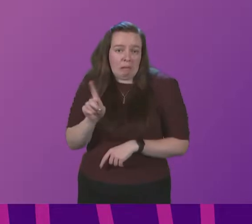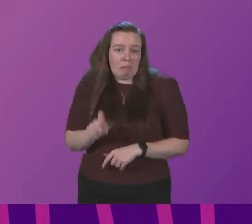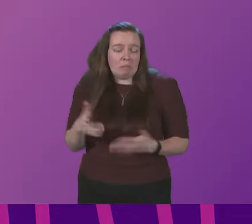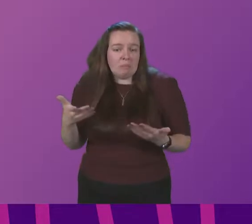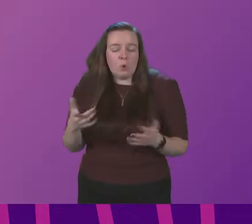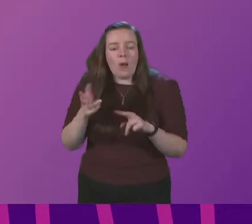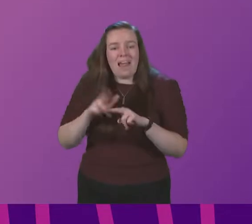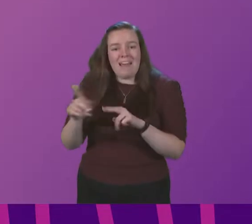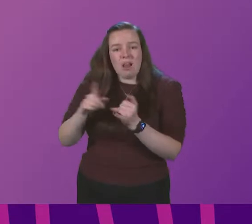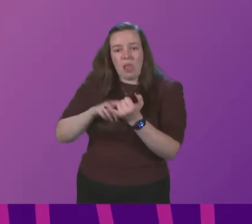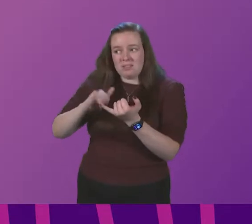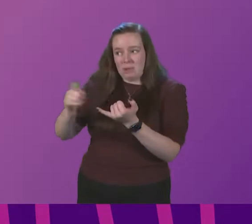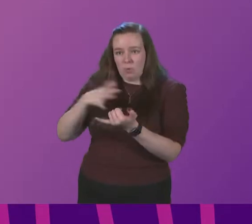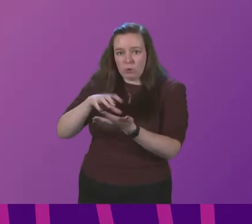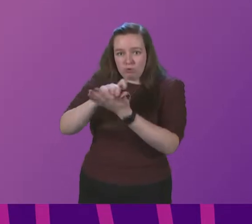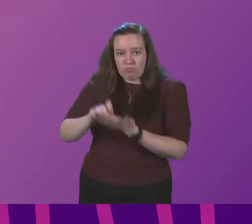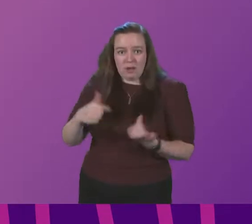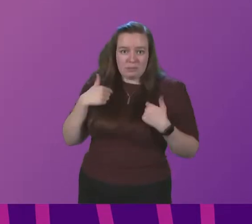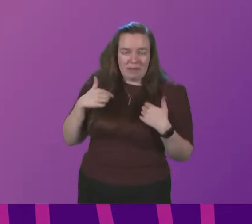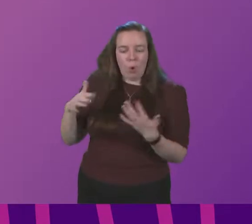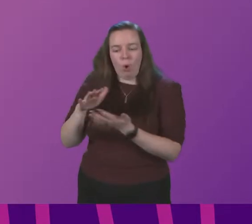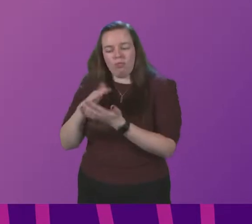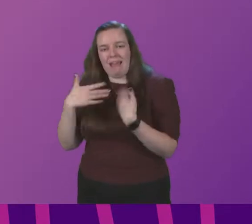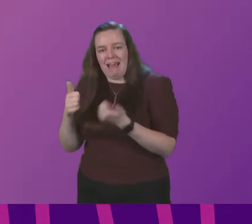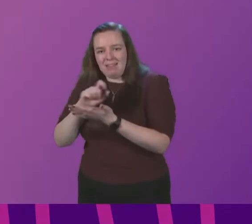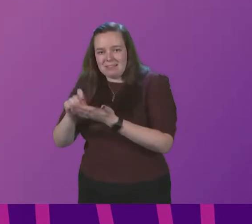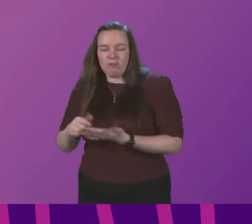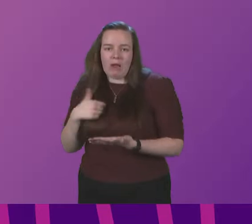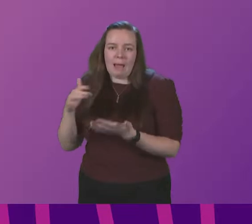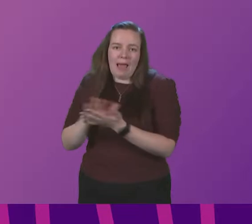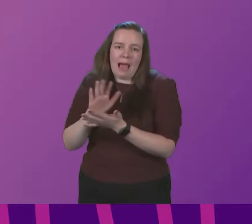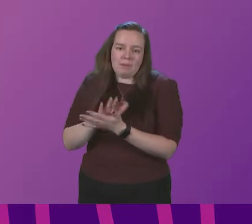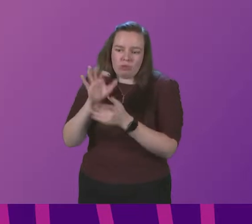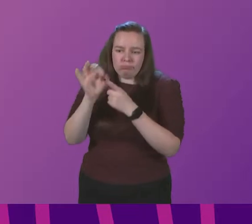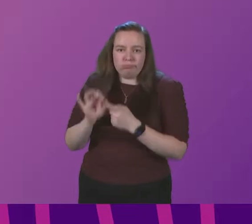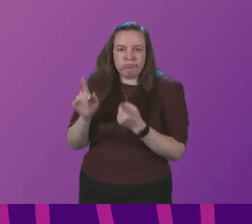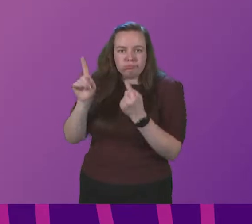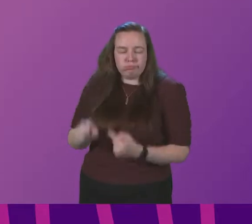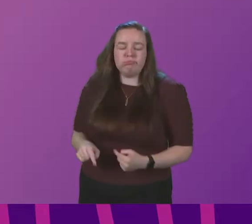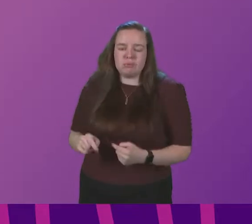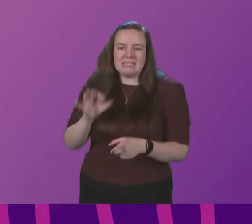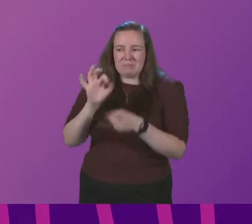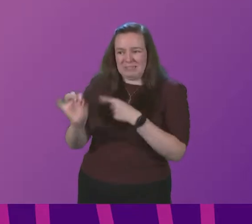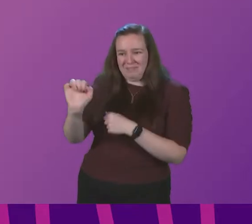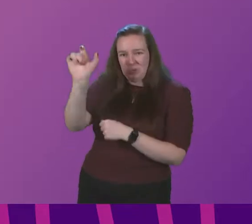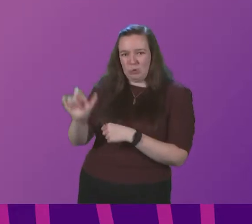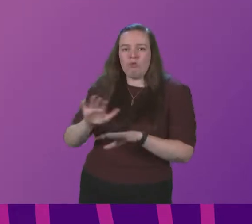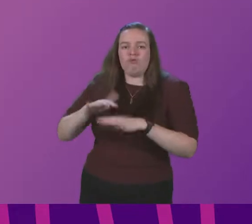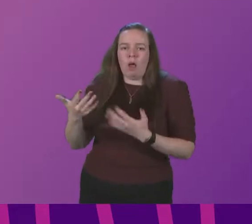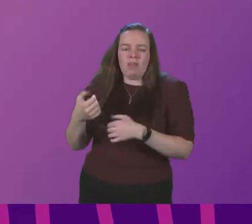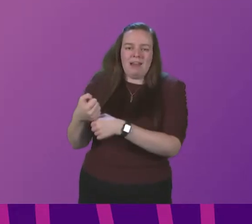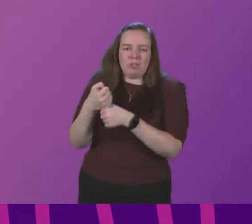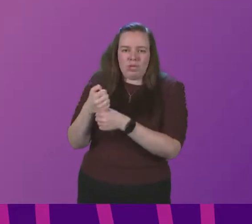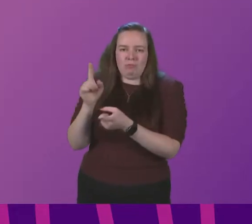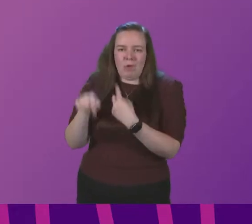Liz Smith wants to write to me or the Health Secretary with the details I am happy to give an answer particular to the case rather than the general answer I am able to give